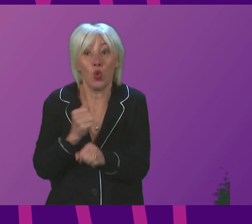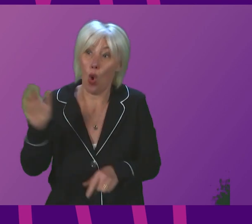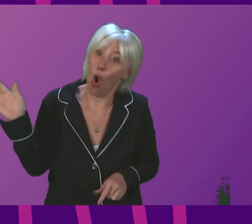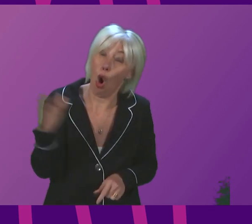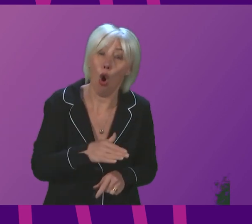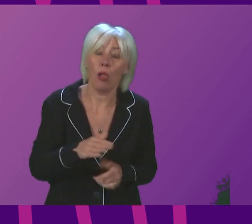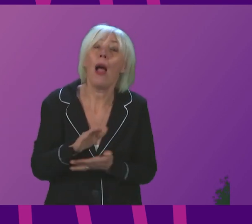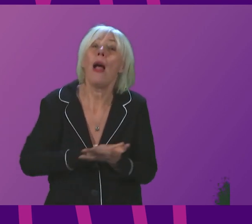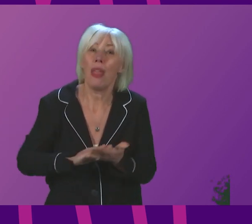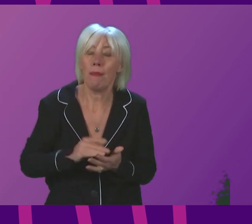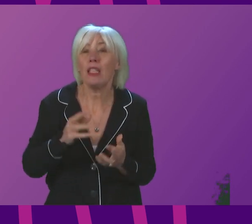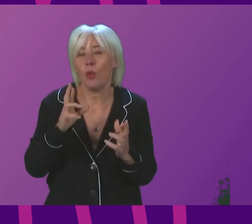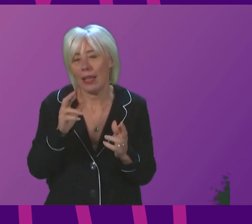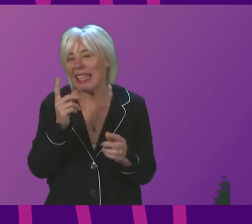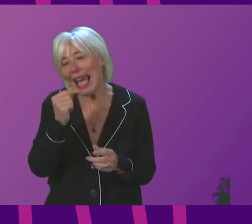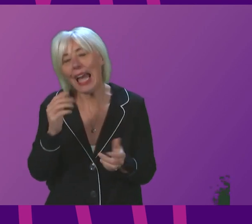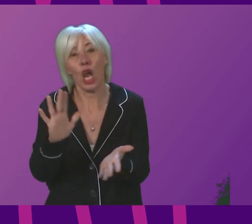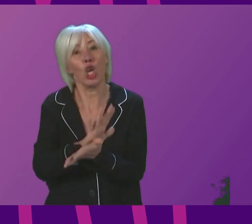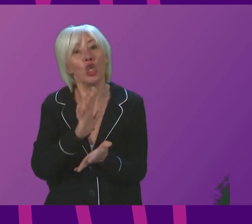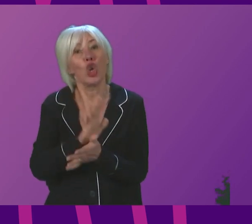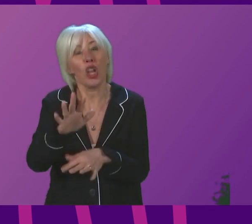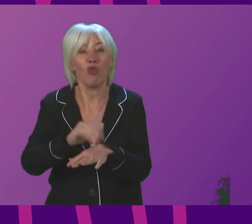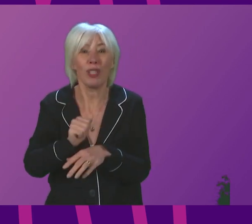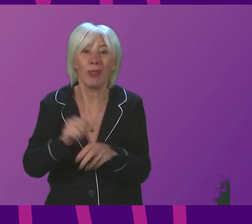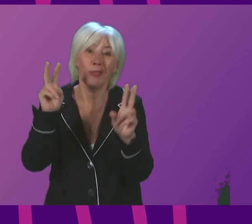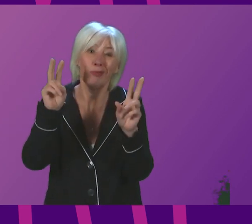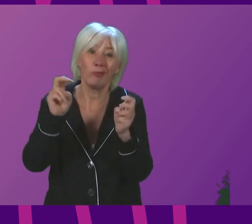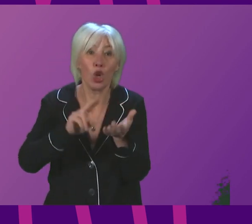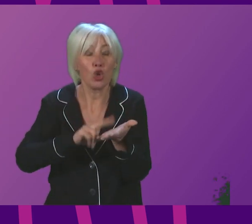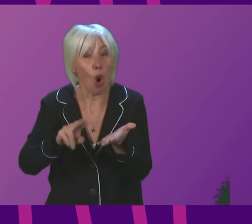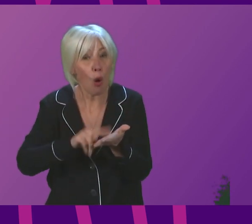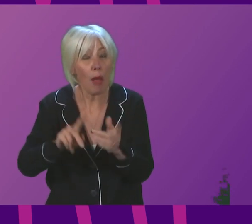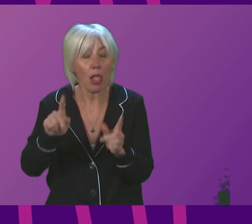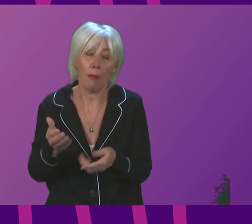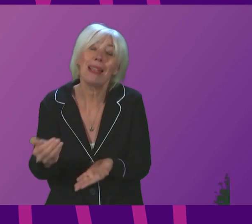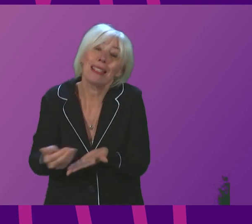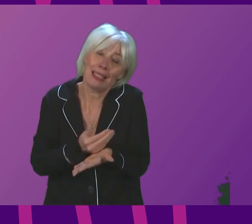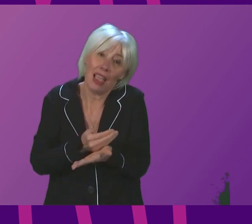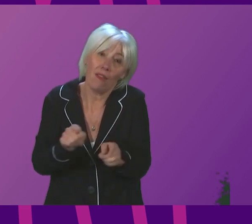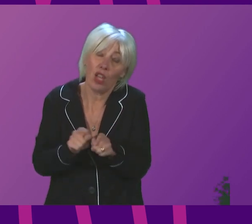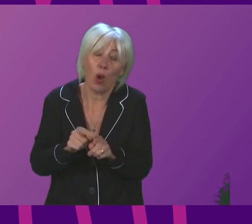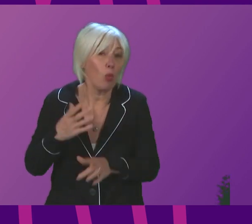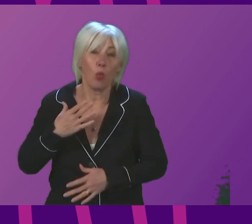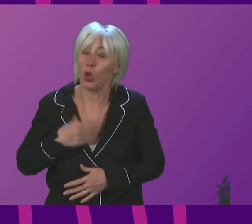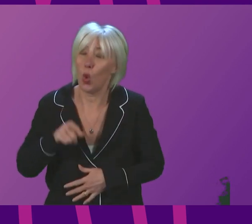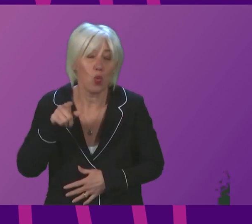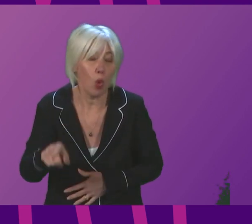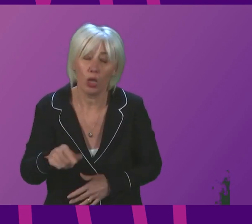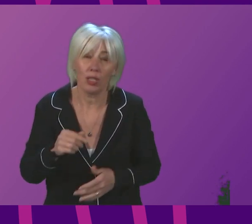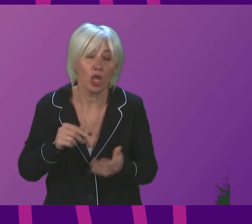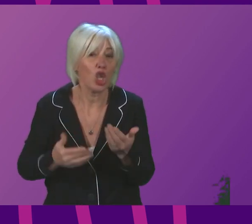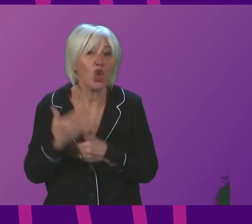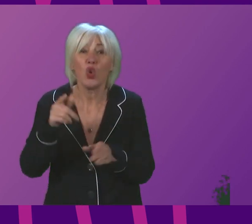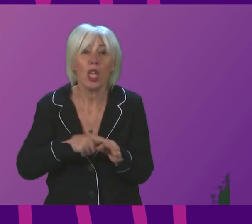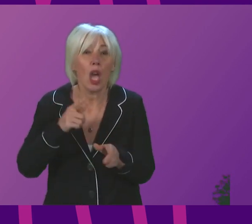possible chance of enjoying a Christmas that is more normal, but also safe and of avoiding a new year hangover of spiralling cases.